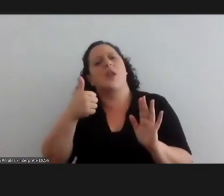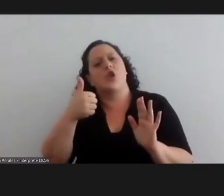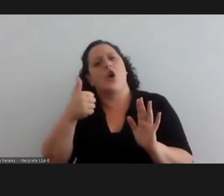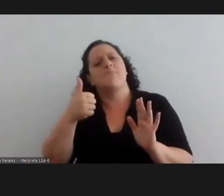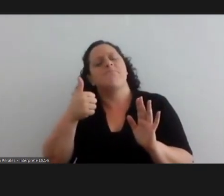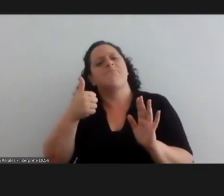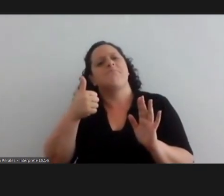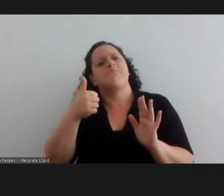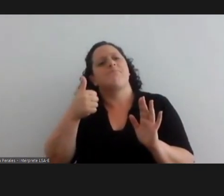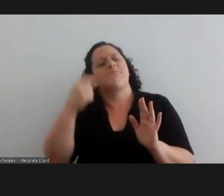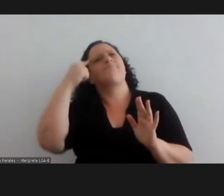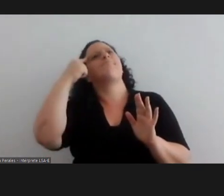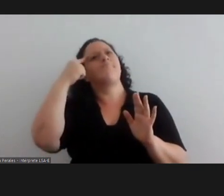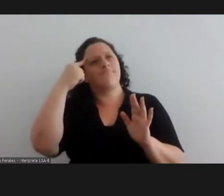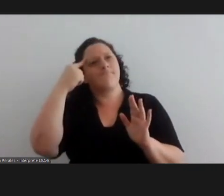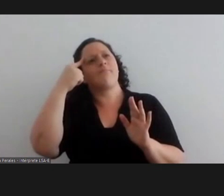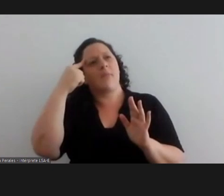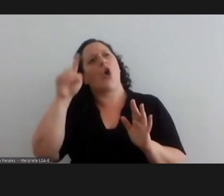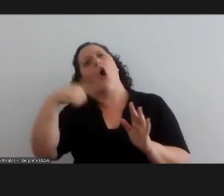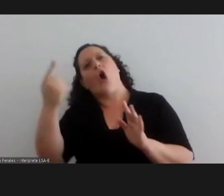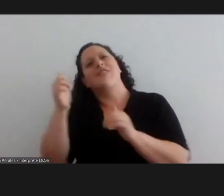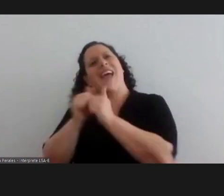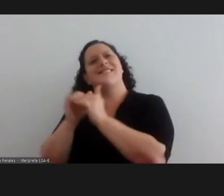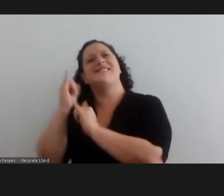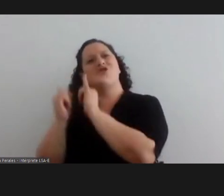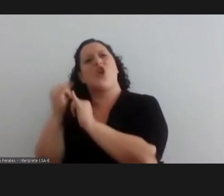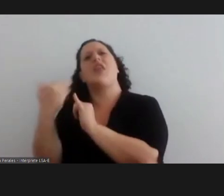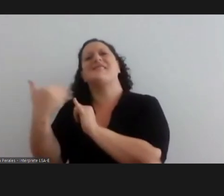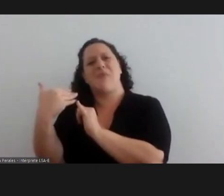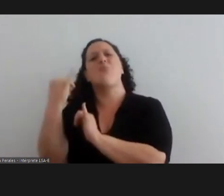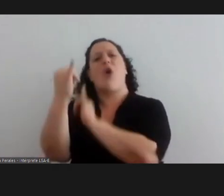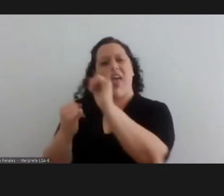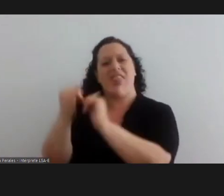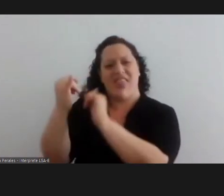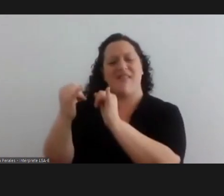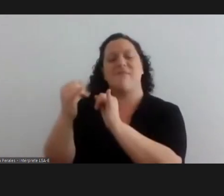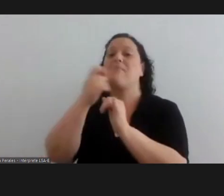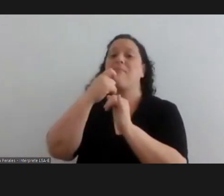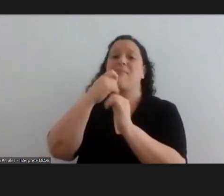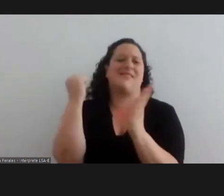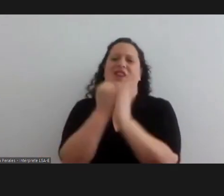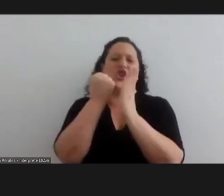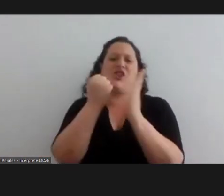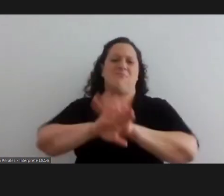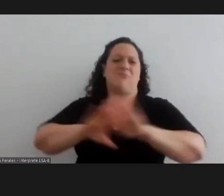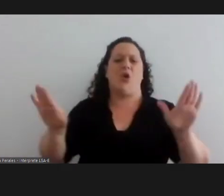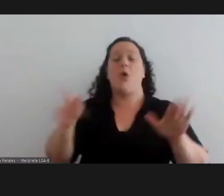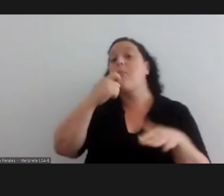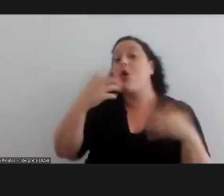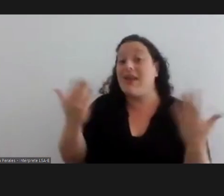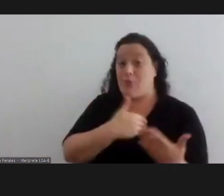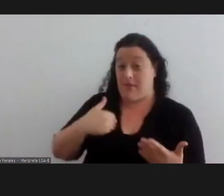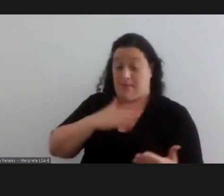to be developed included and i think it's good to say that we can tell other stories with no stereotypes yes my mom is a housekeeper